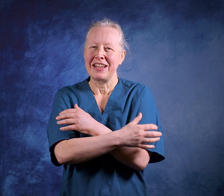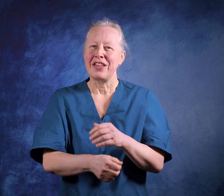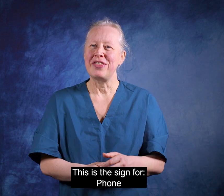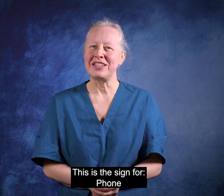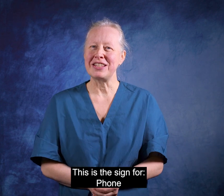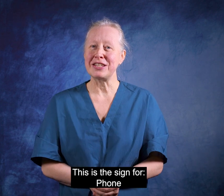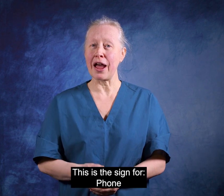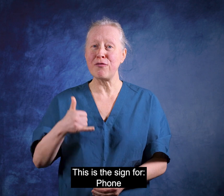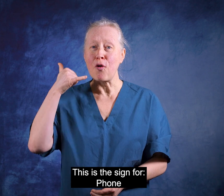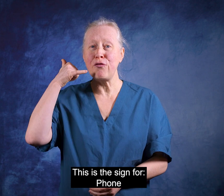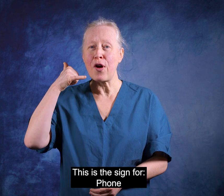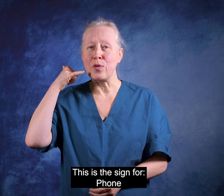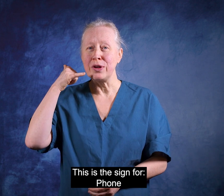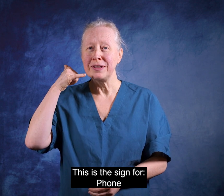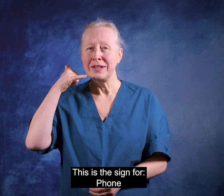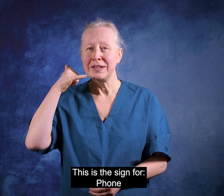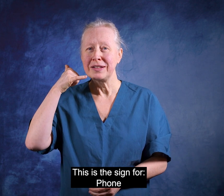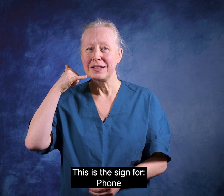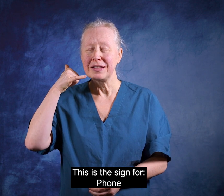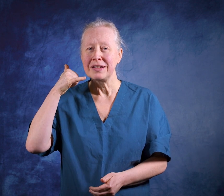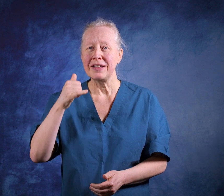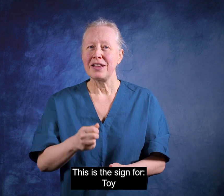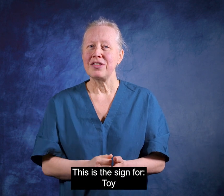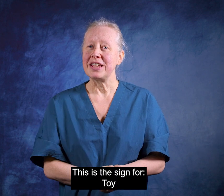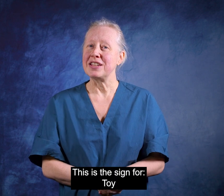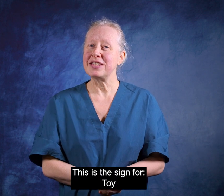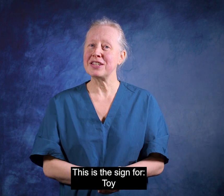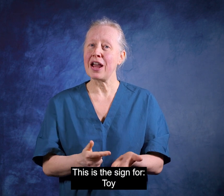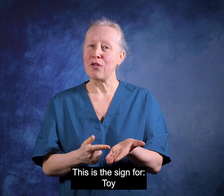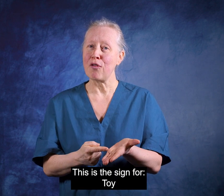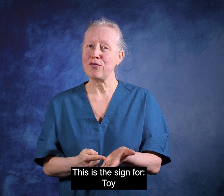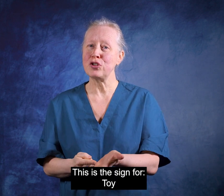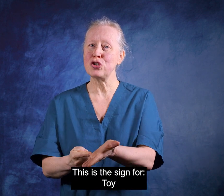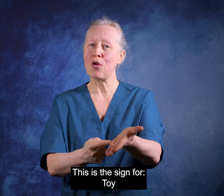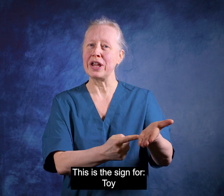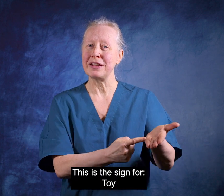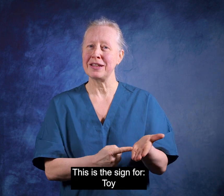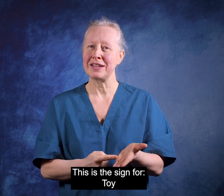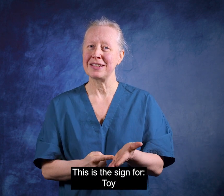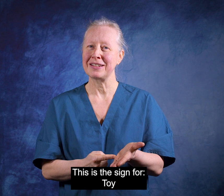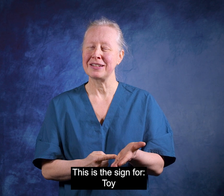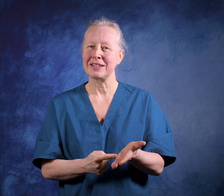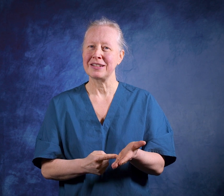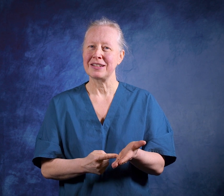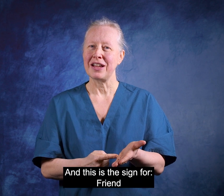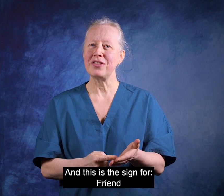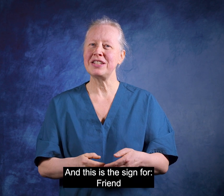This is the sign for Phone. This is the sign for Toy. And this